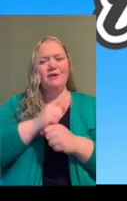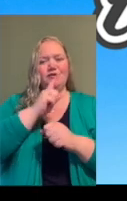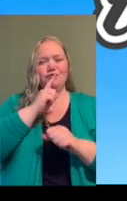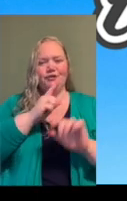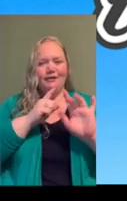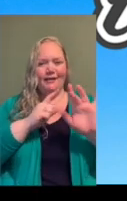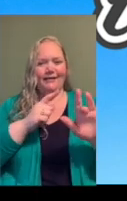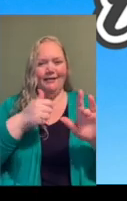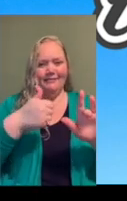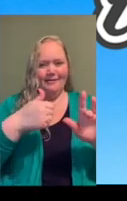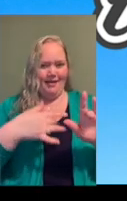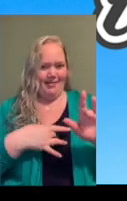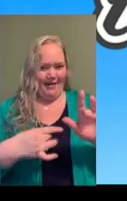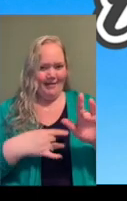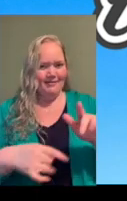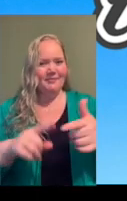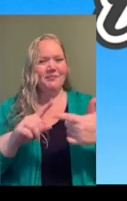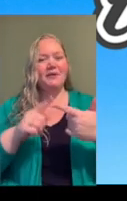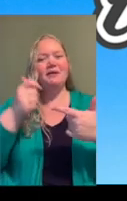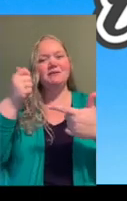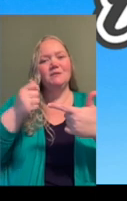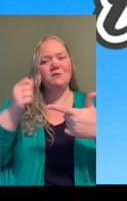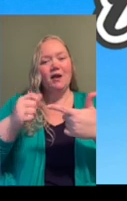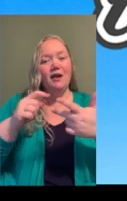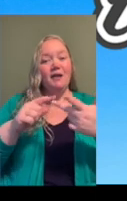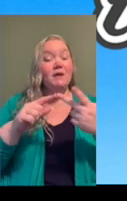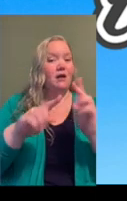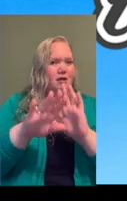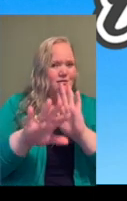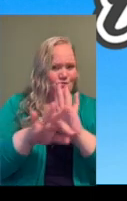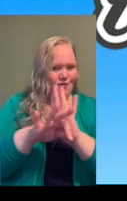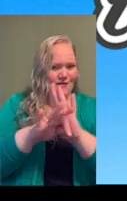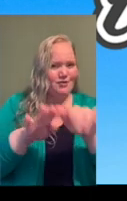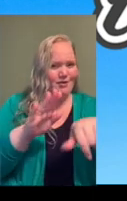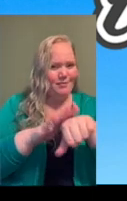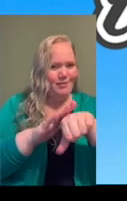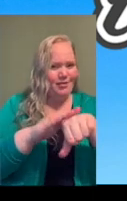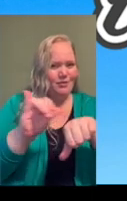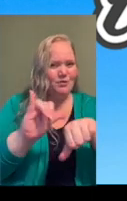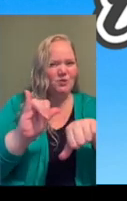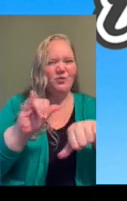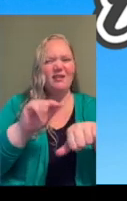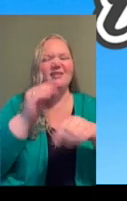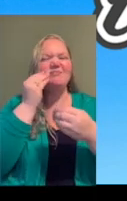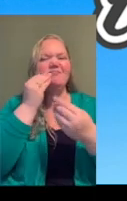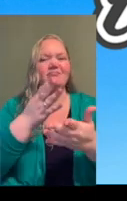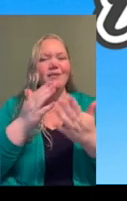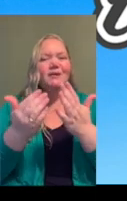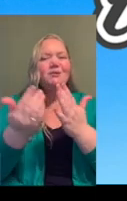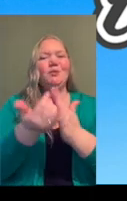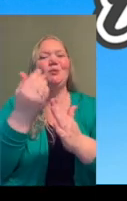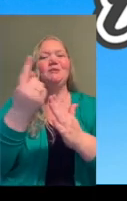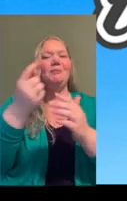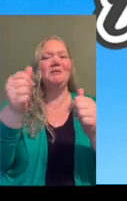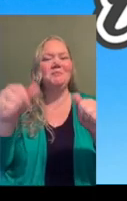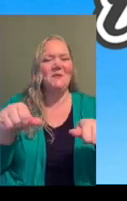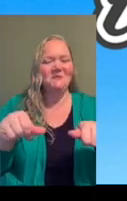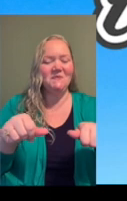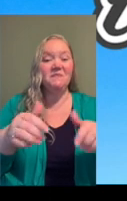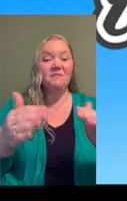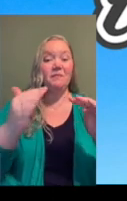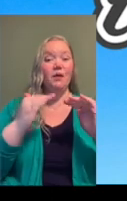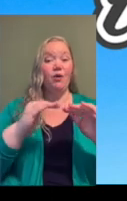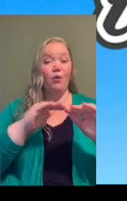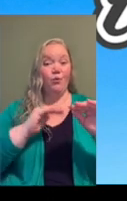and subscribe buttons. Don't forget to click on the notification bell so you can be notified when we release a new video. In the